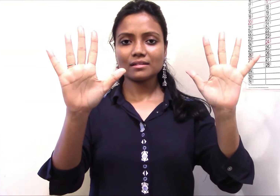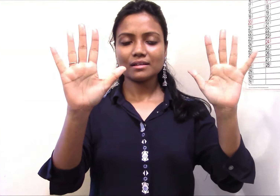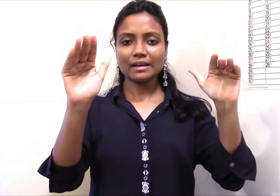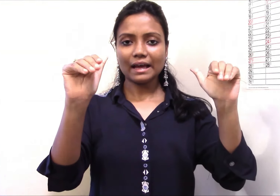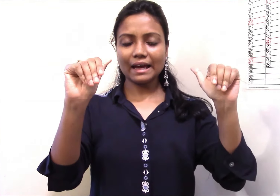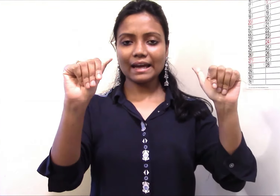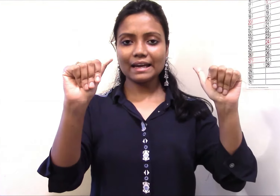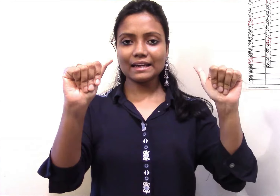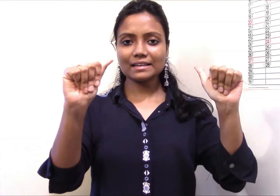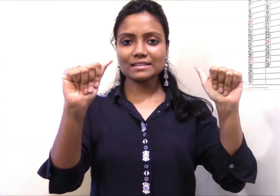Eight.